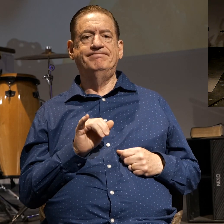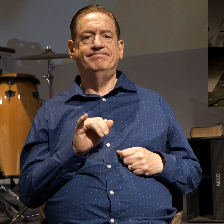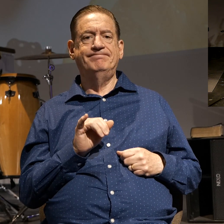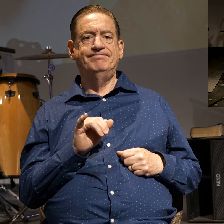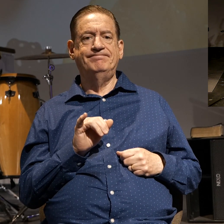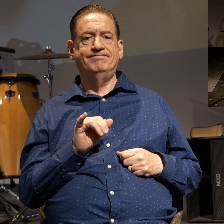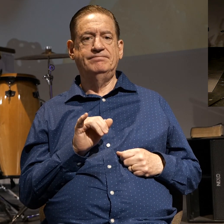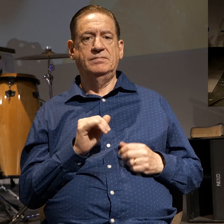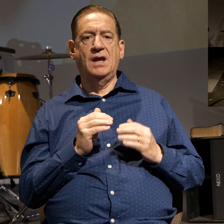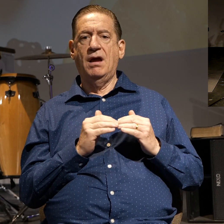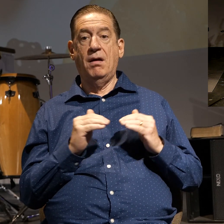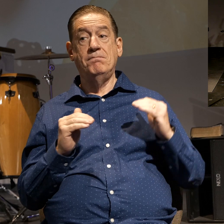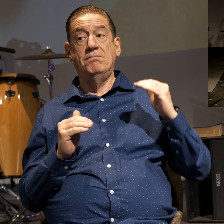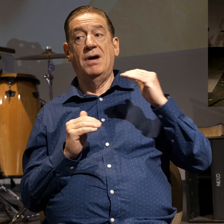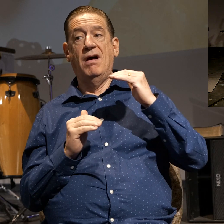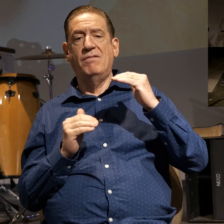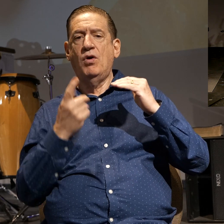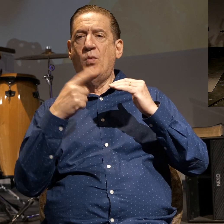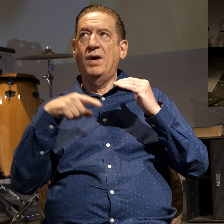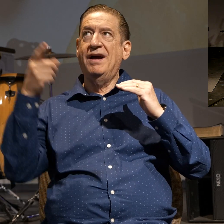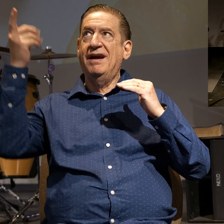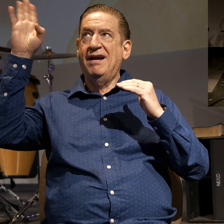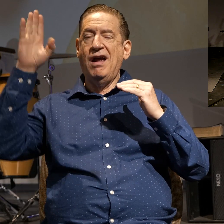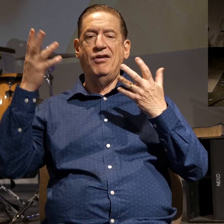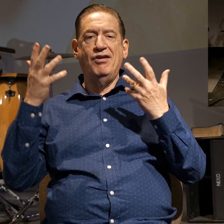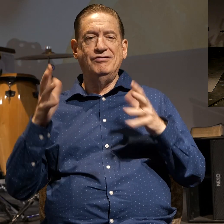over and above what God says about you.